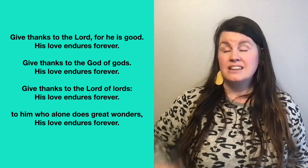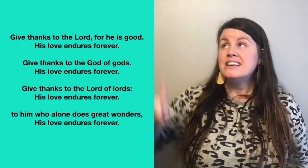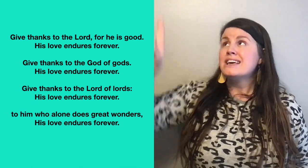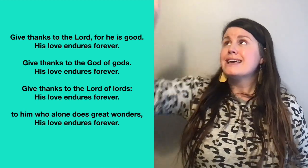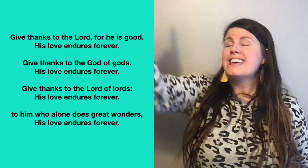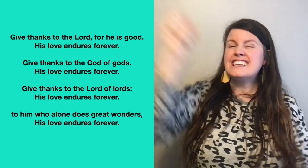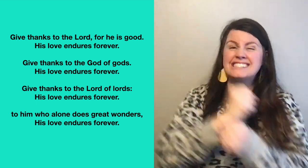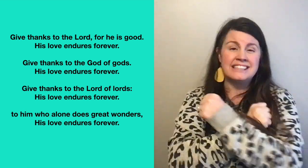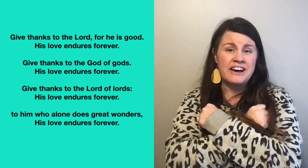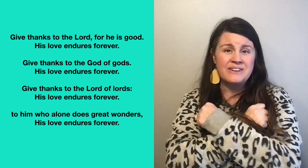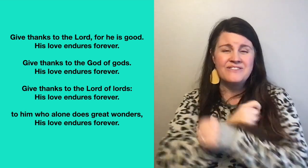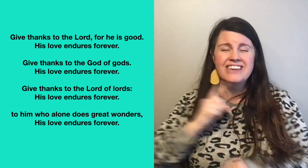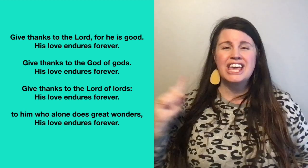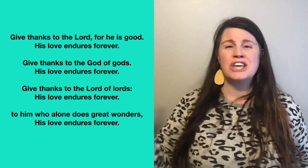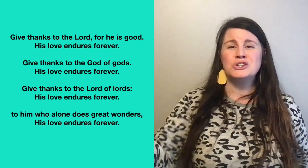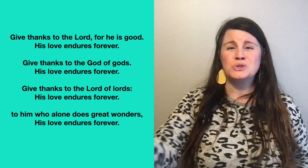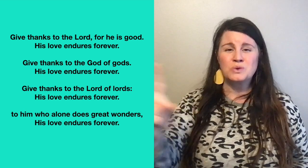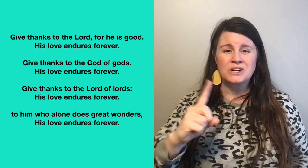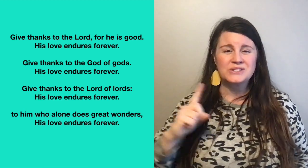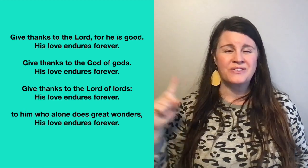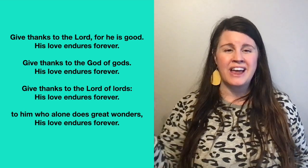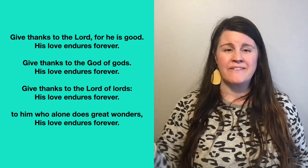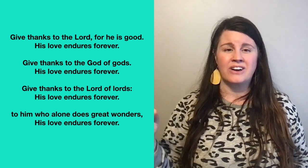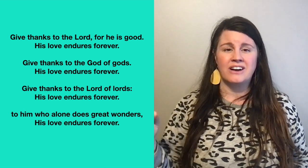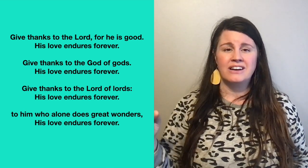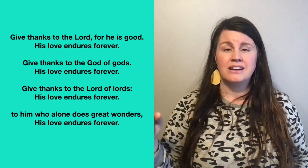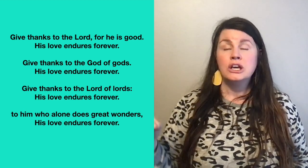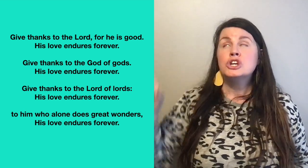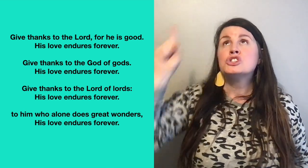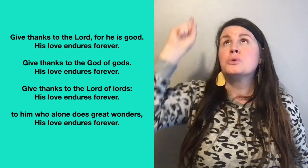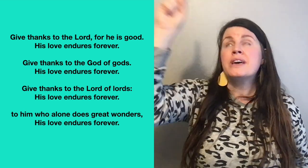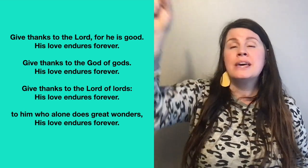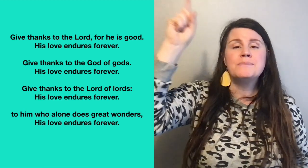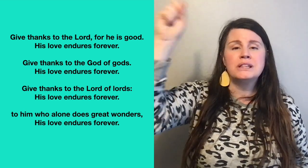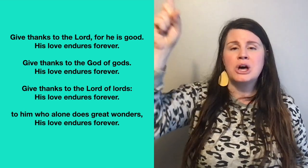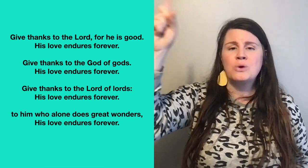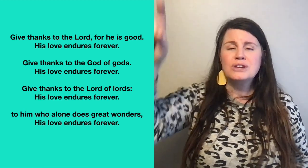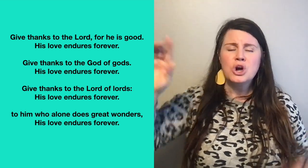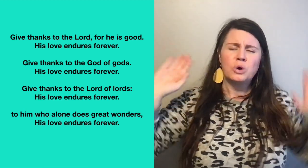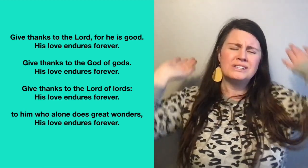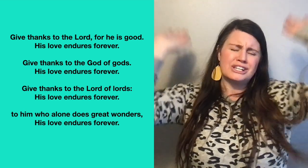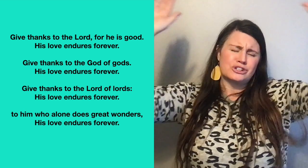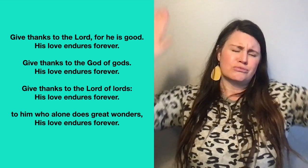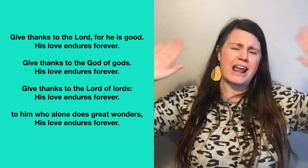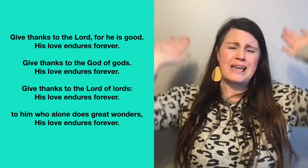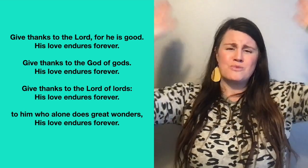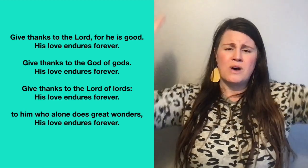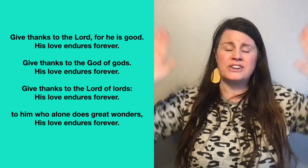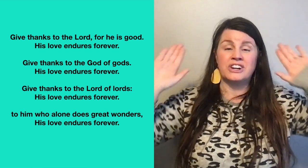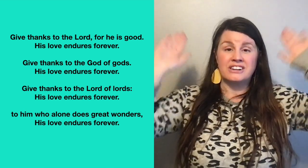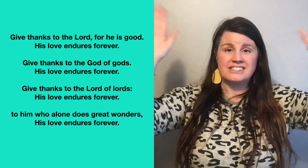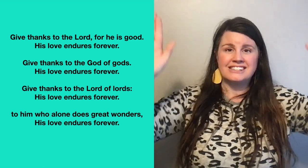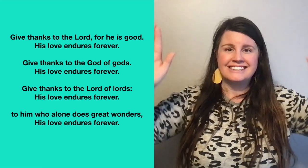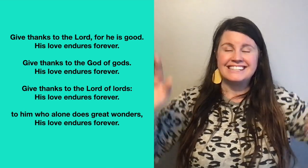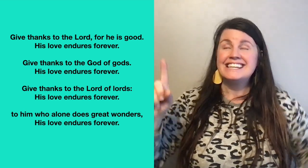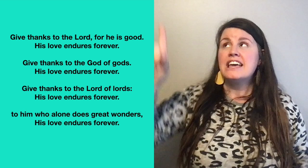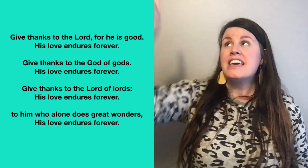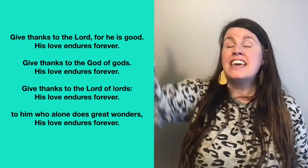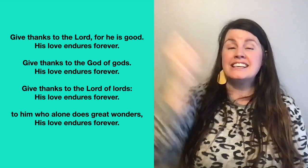His love endures forever. To Him alone, who does great wonders, His